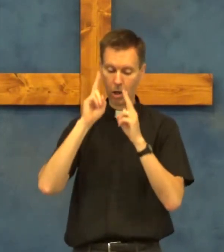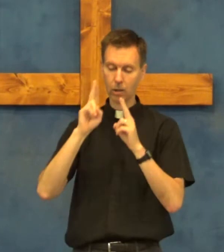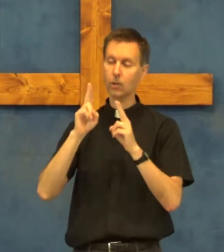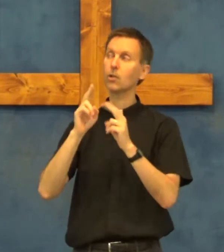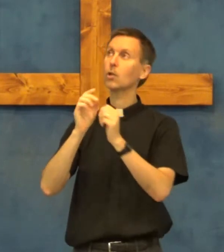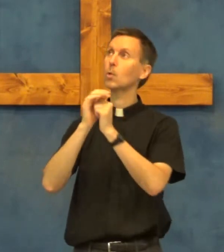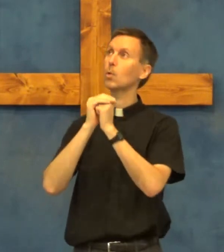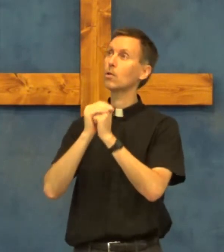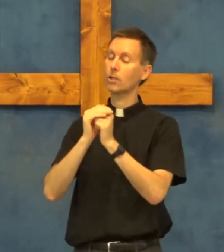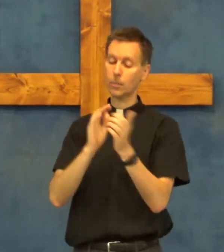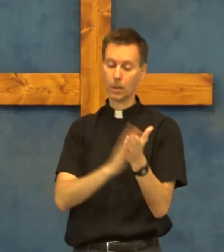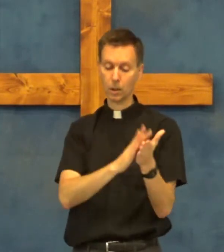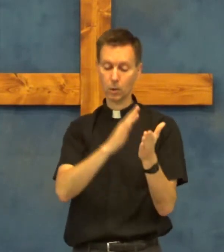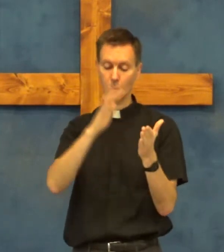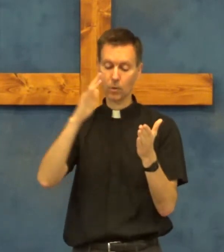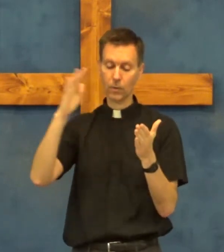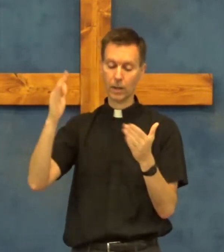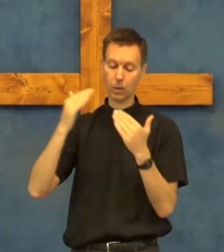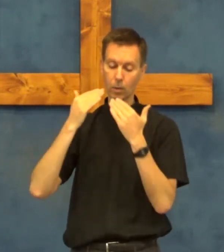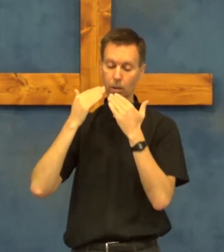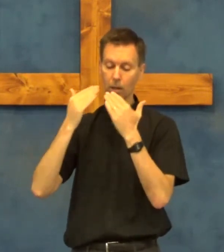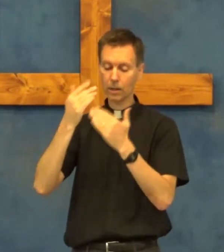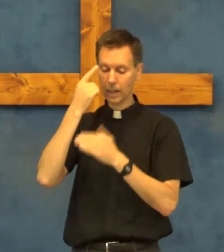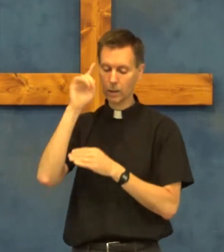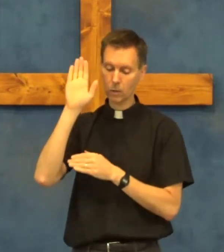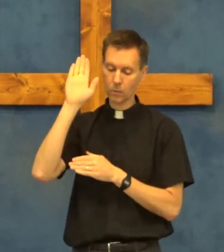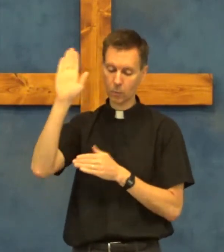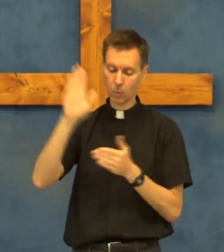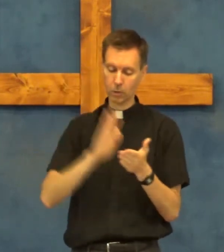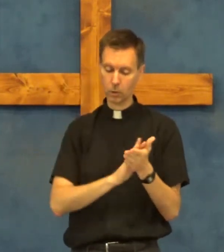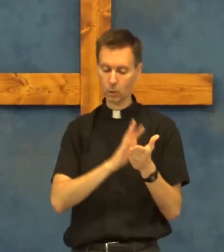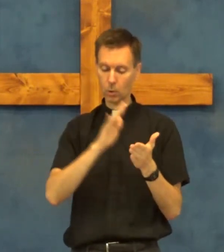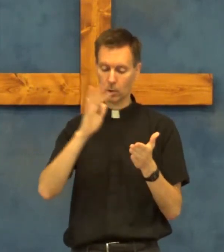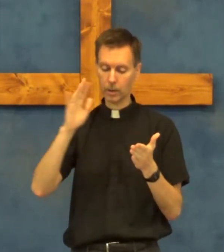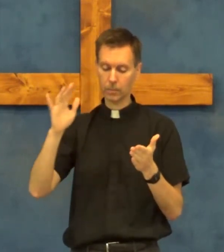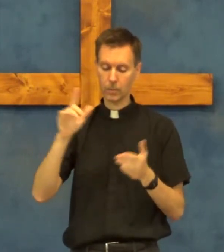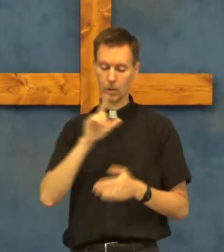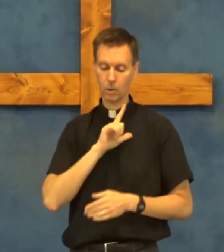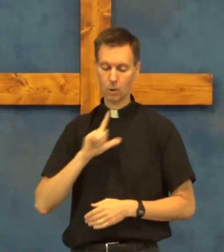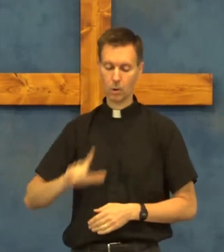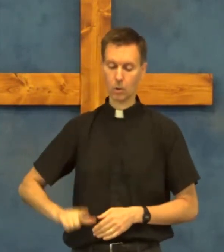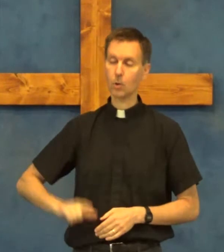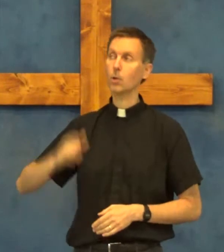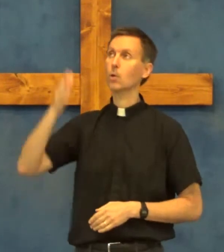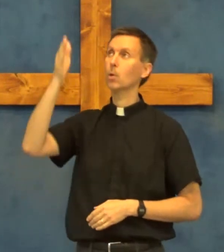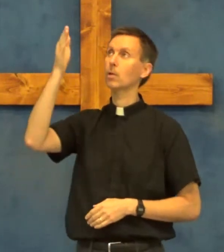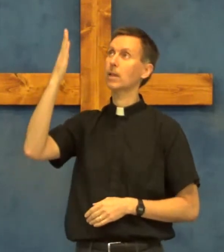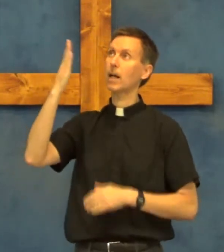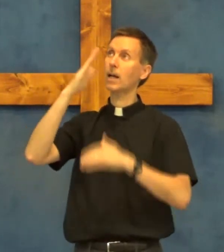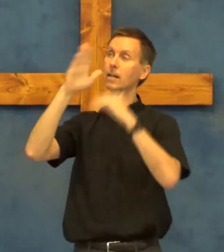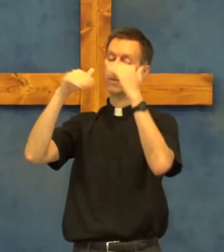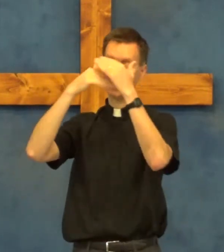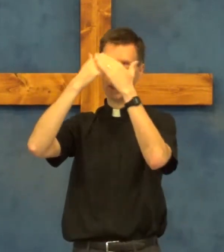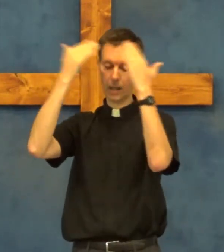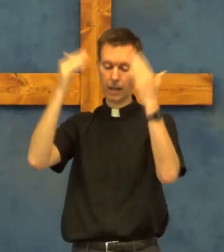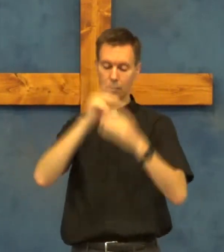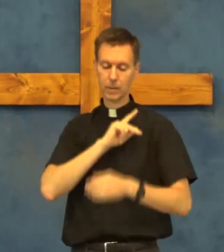honor, worship, and glorify you. Thank you for your glory. Lord, God, heavenly